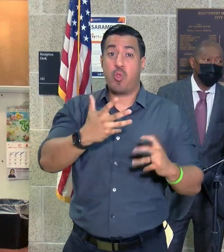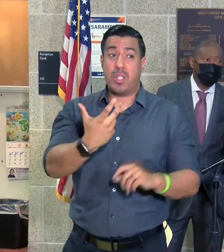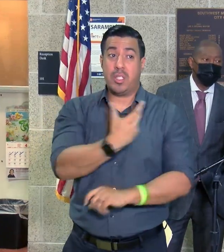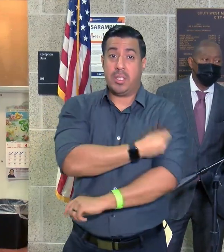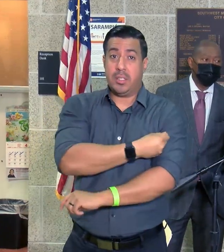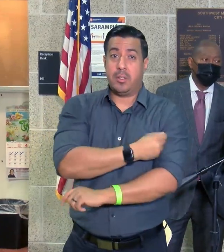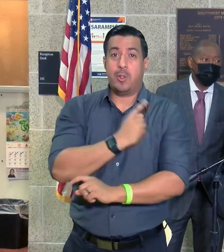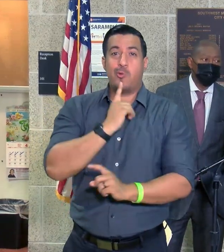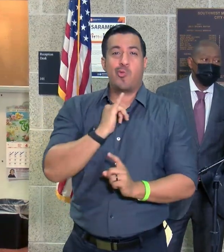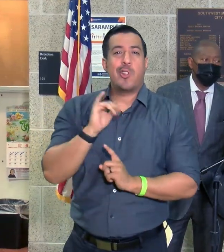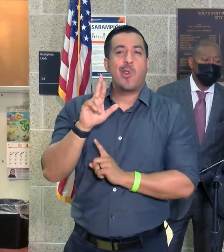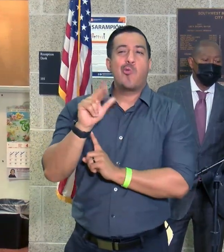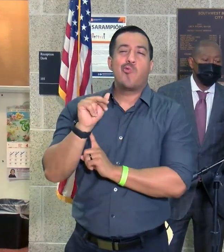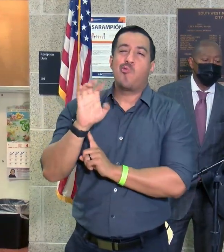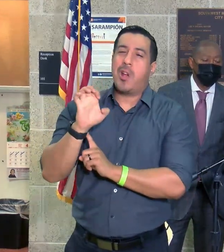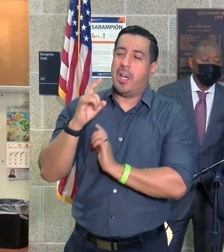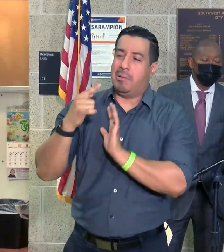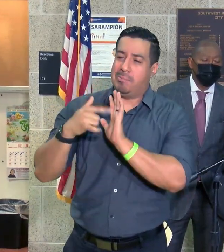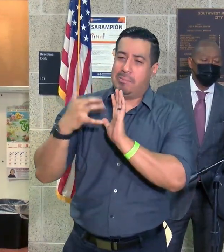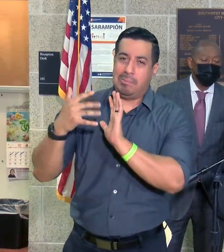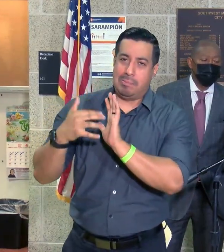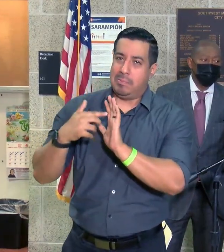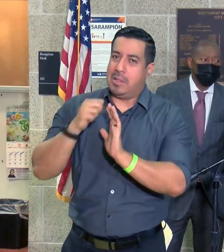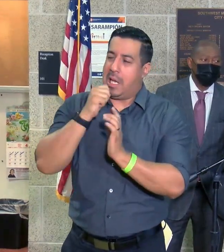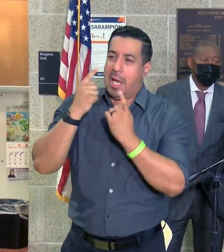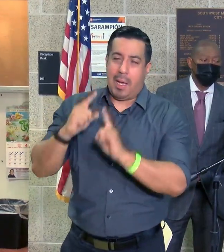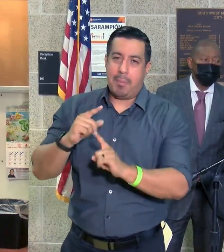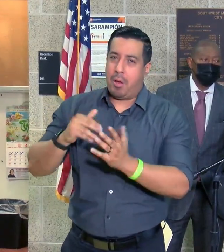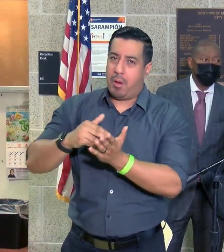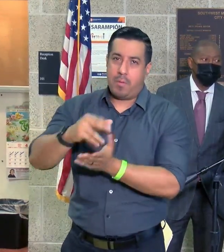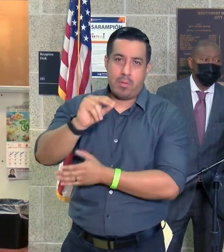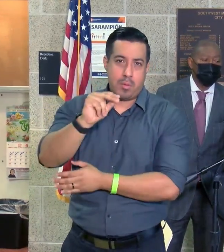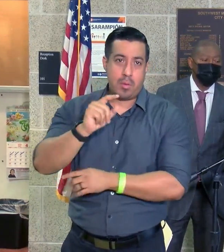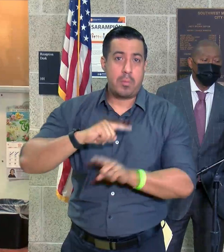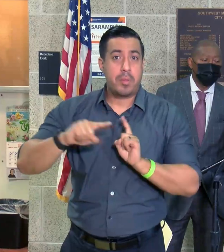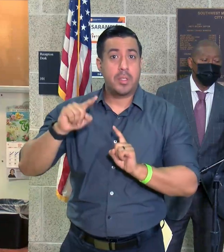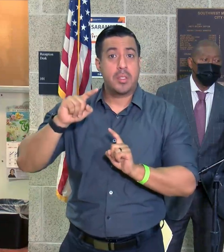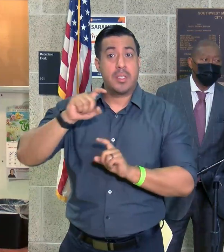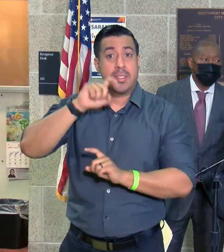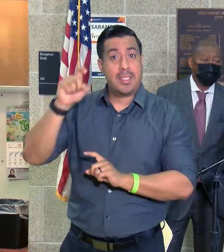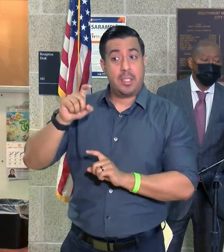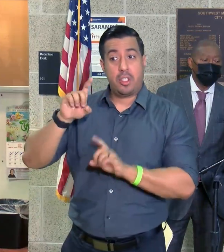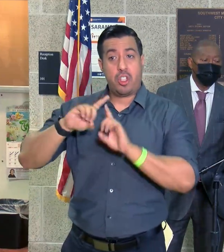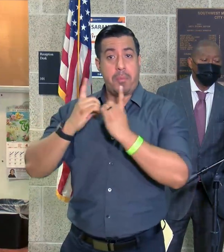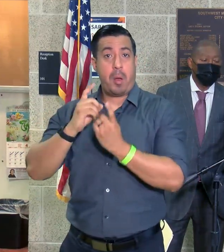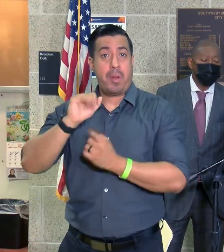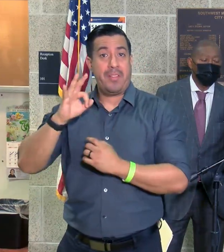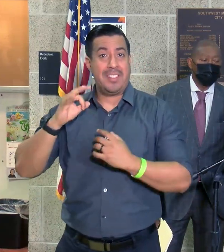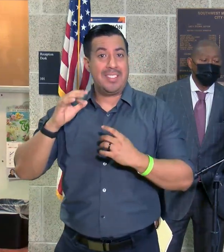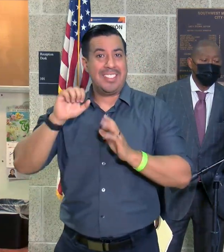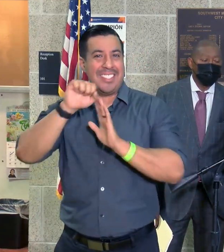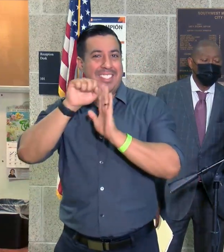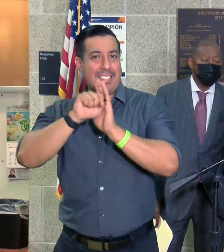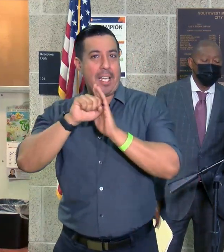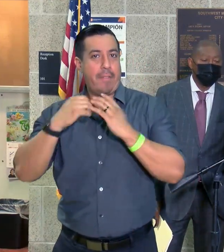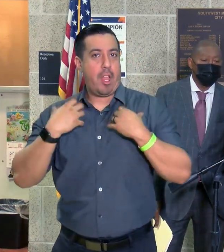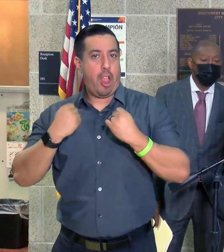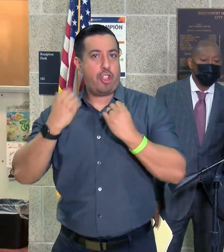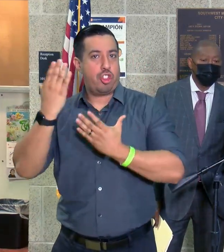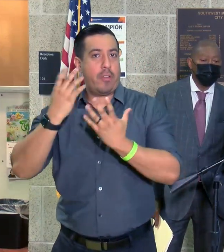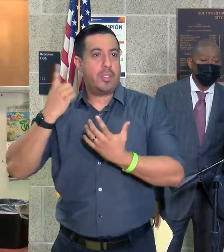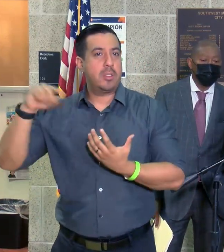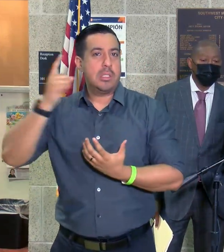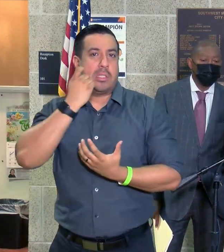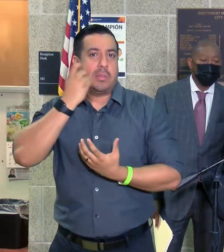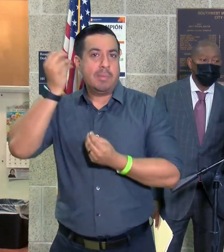extremely rare. This complication is extremely rare. The Texas Department of State Health Services for the state of Texas tells us